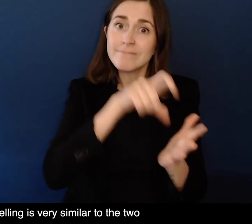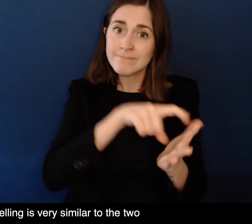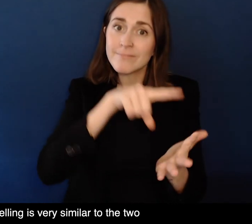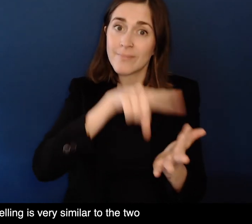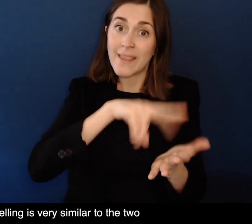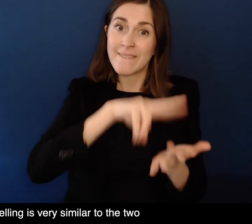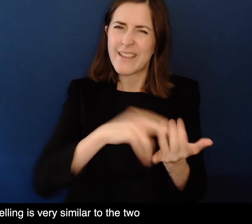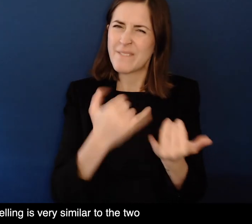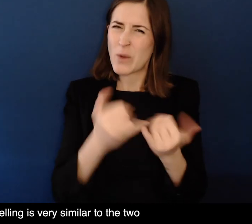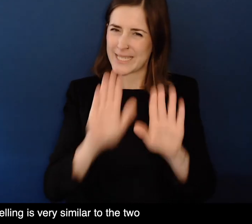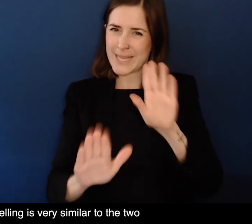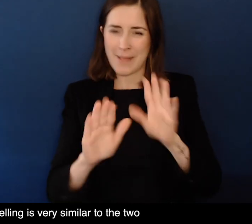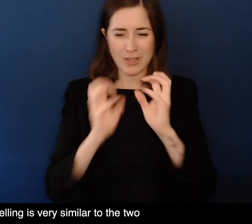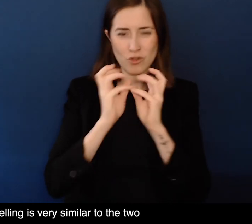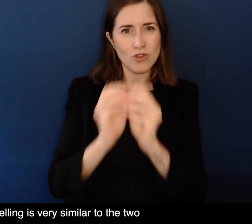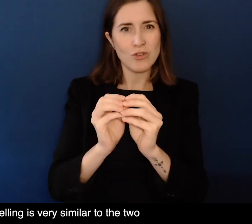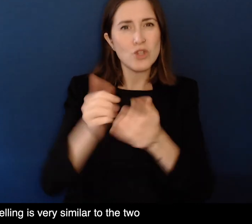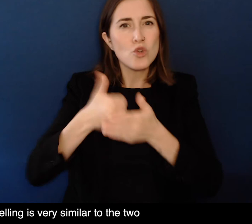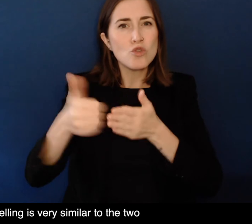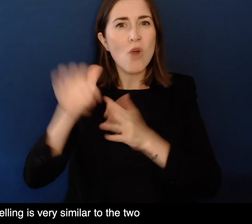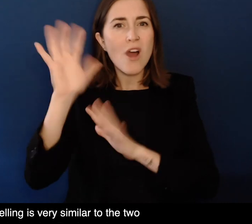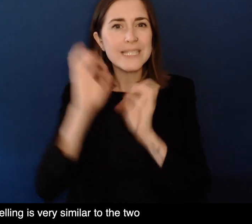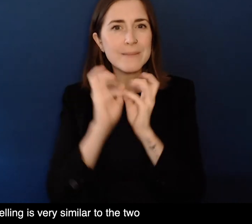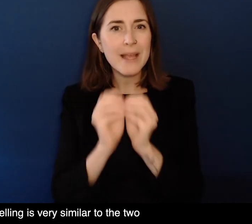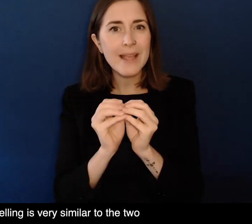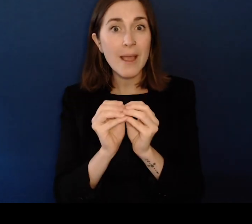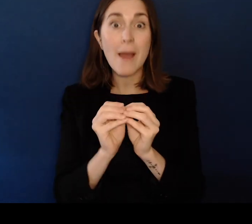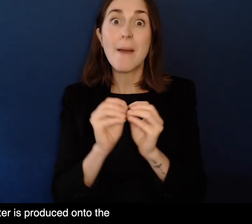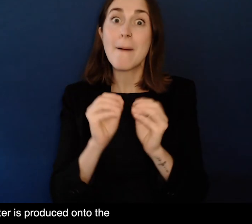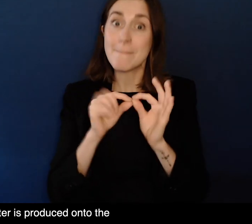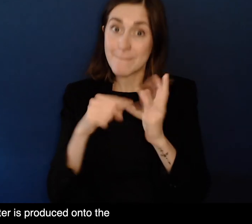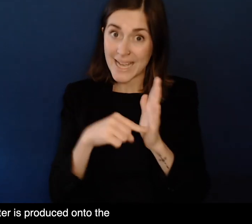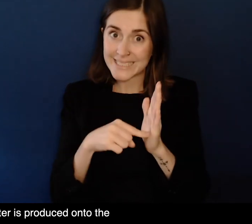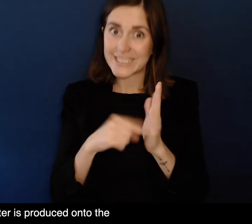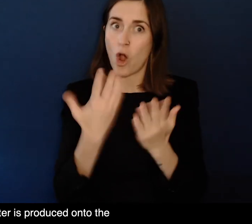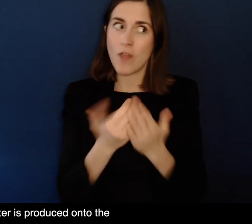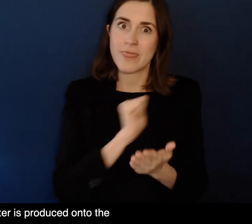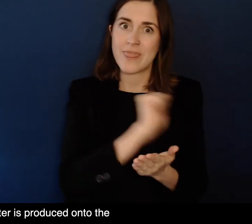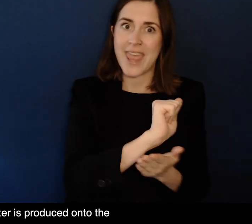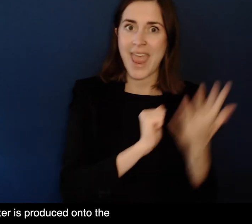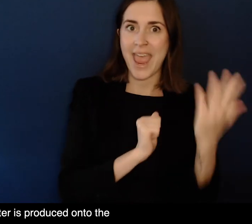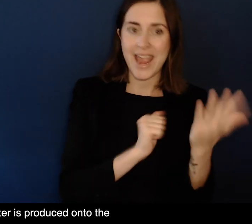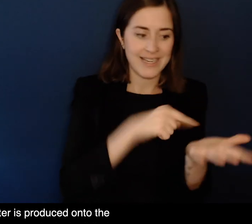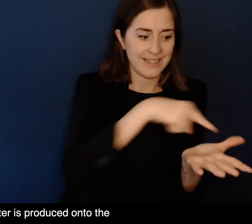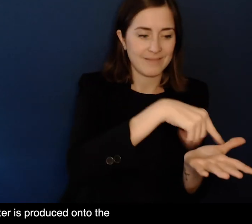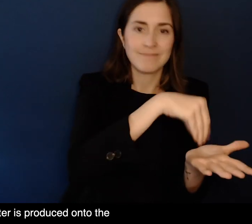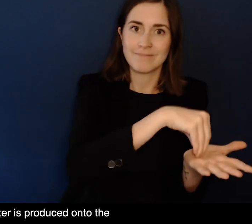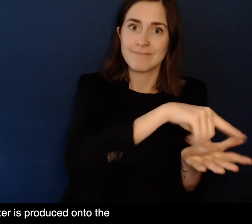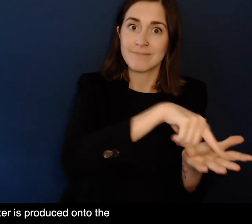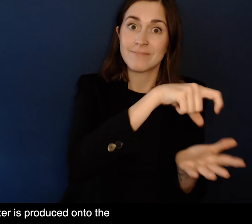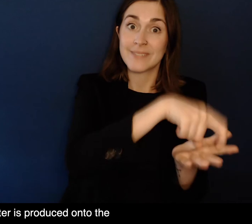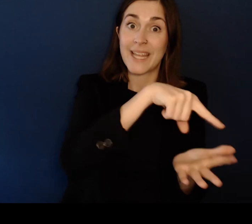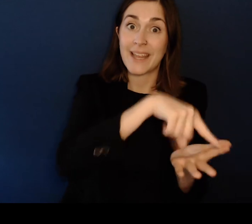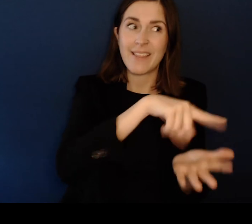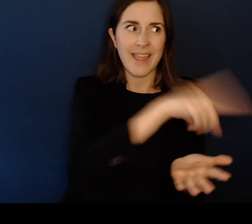Deafblind fingerspelling is very similar To the two-handed alphabet that deaf people use But each letter is produced onto the hand Of the person who